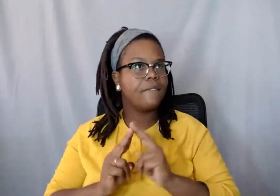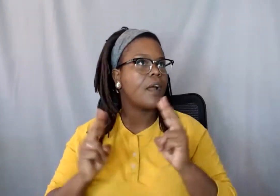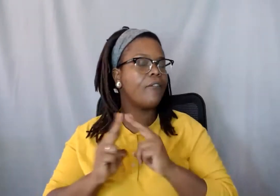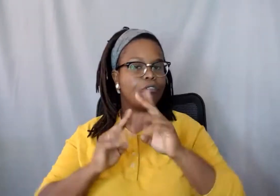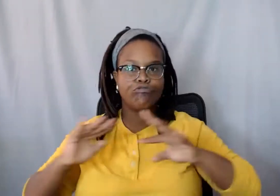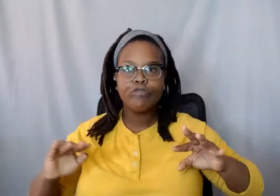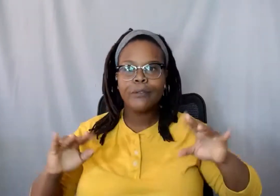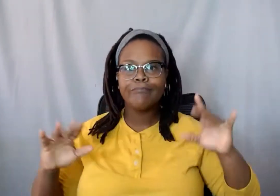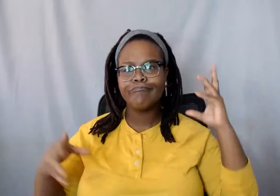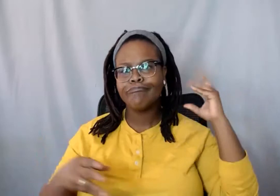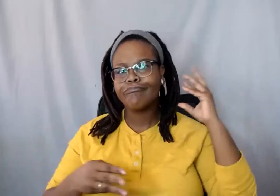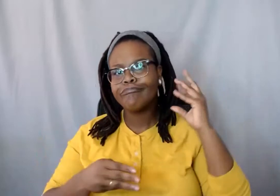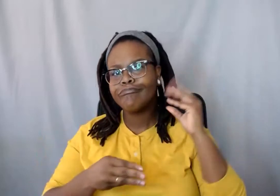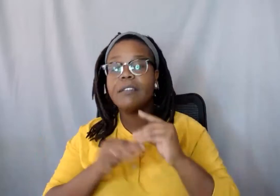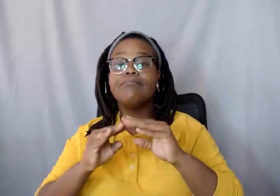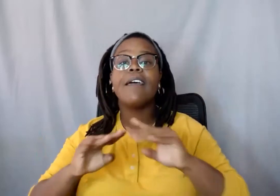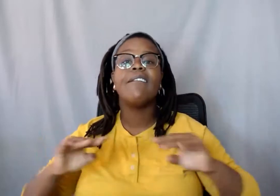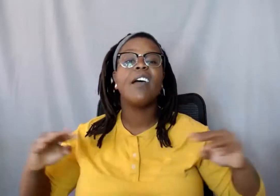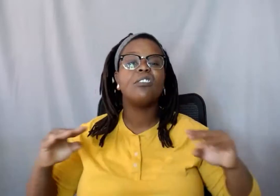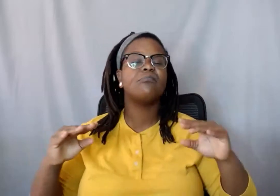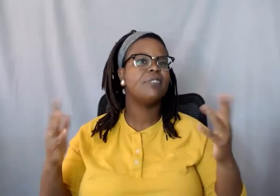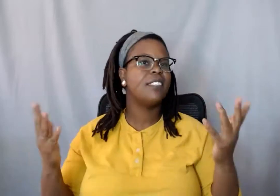in a group of people.